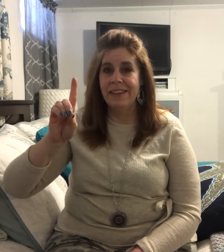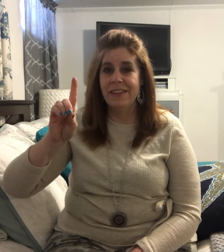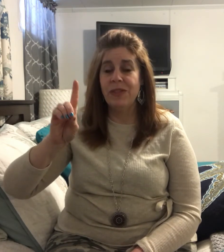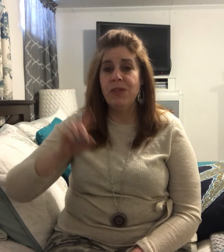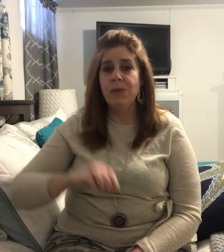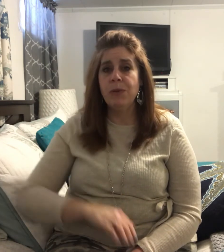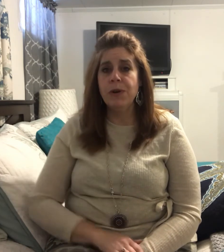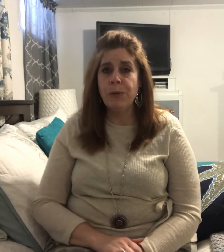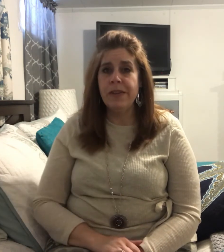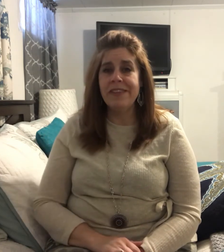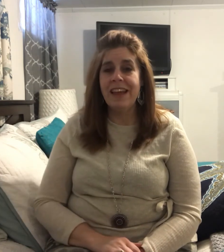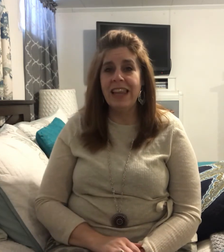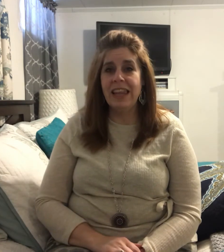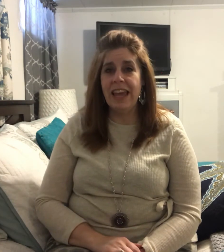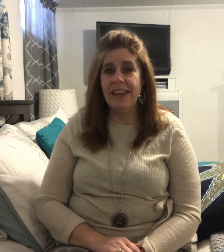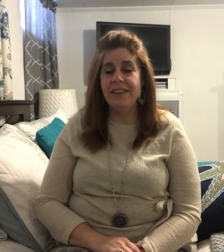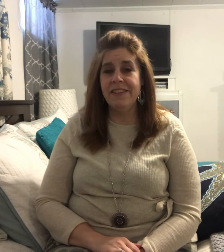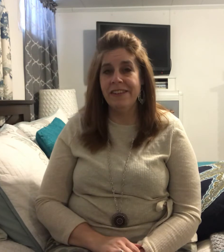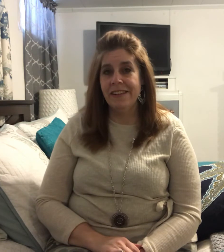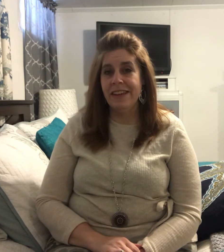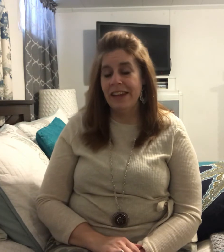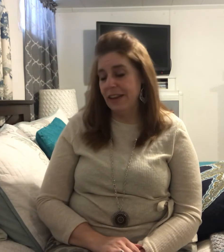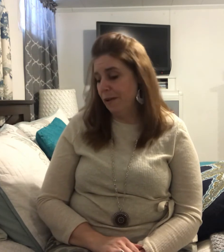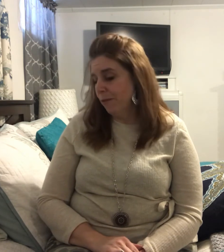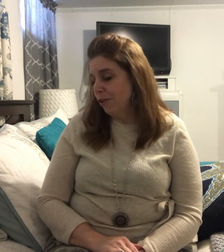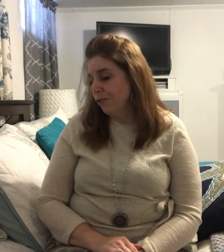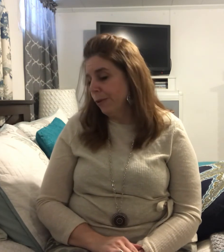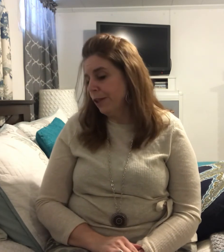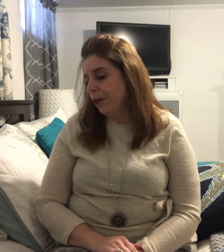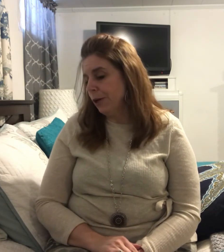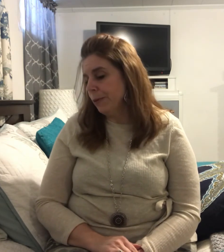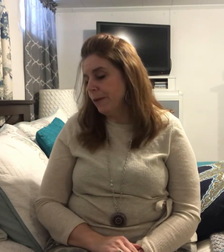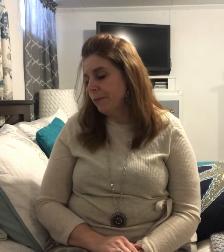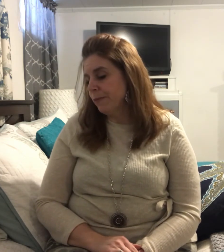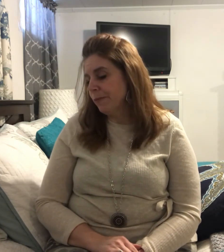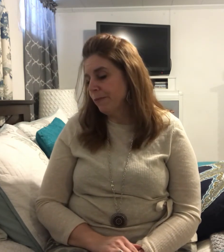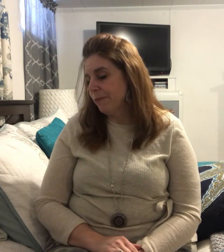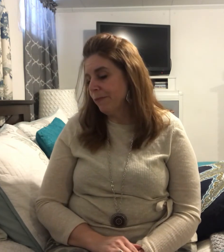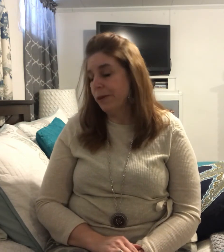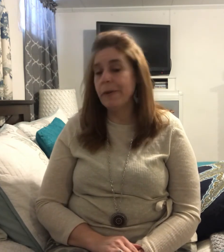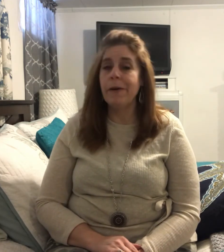The word was LEND. Now I'm going to do a longer one. Here we go.